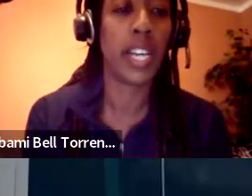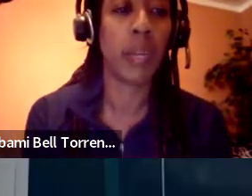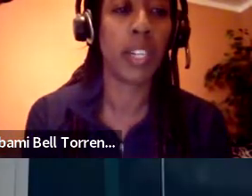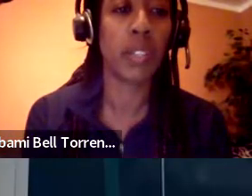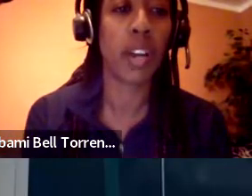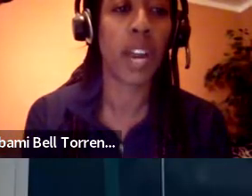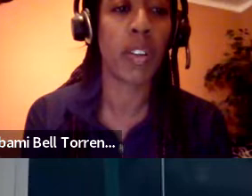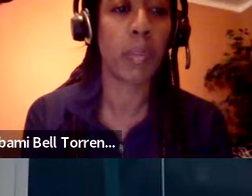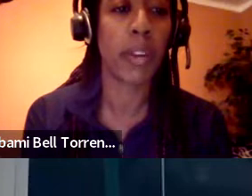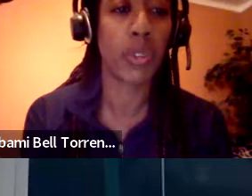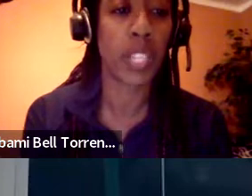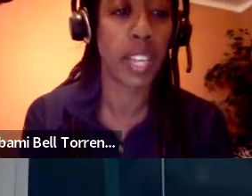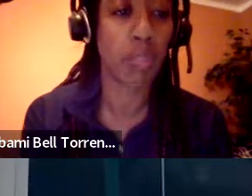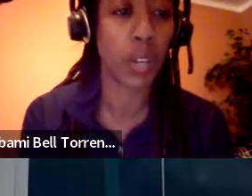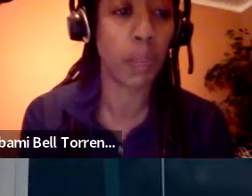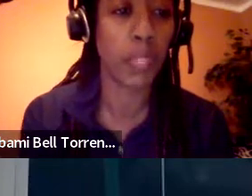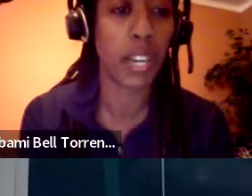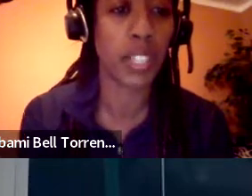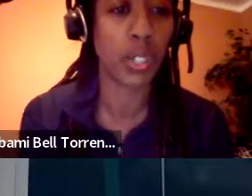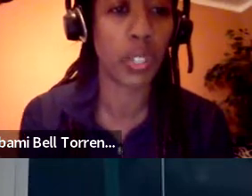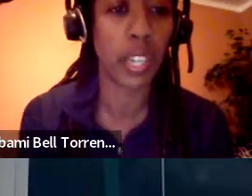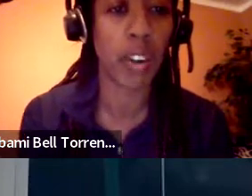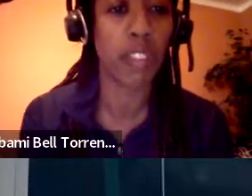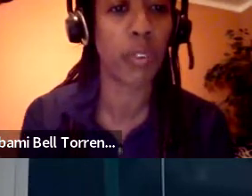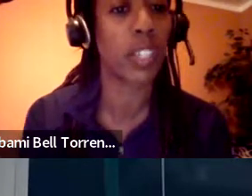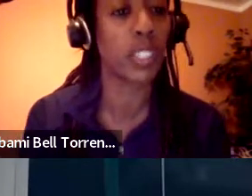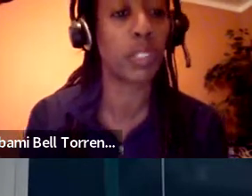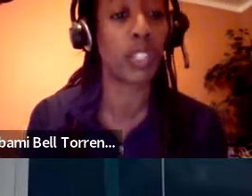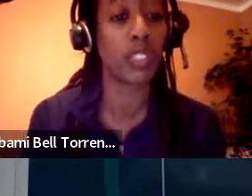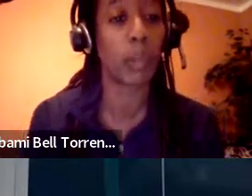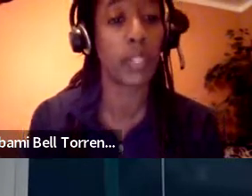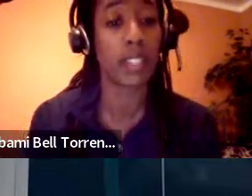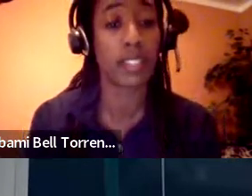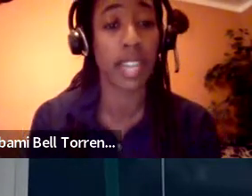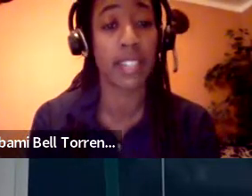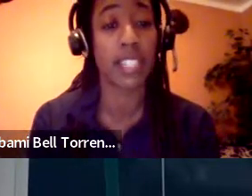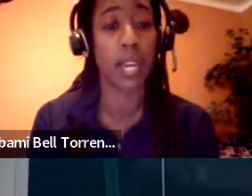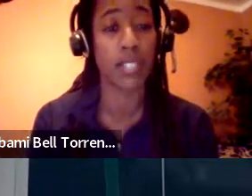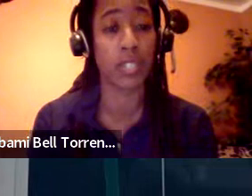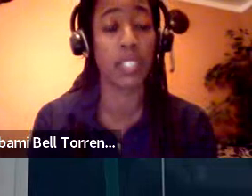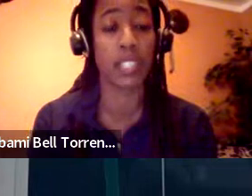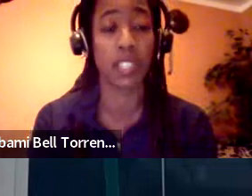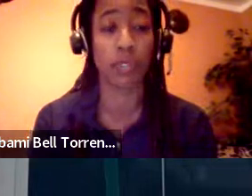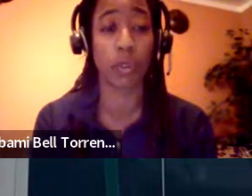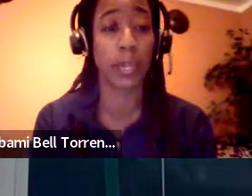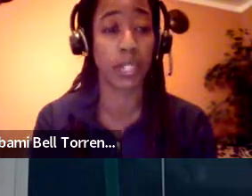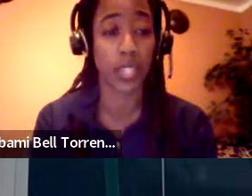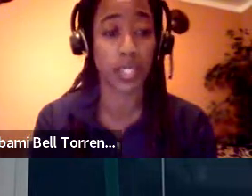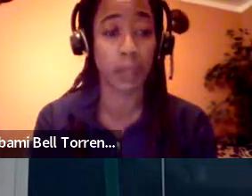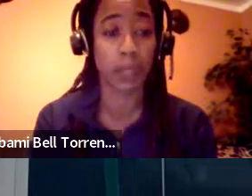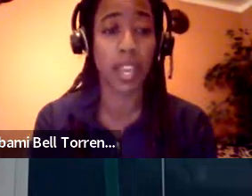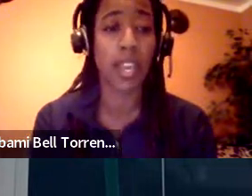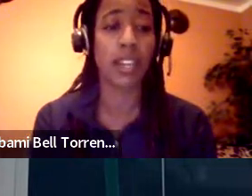And when it comes to hiring paratransit as well, DDOT is currently hiring for customer service representatives and dispatcher's positions for